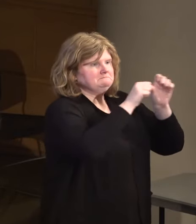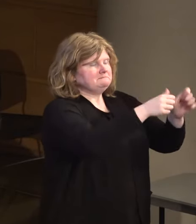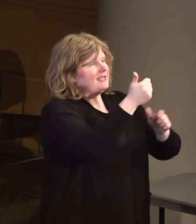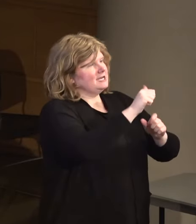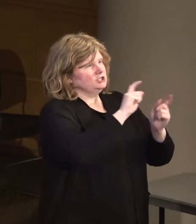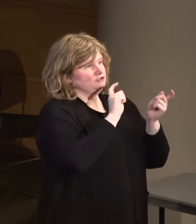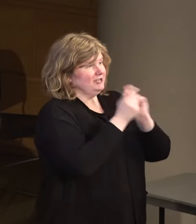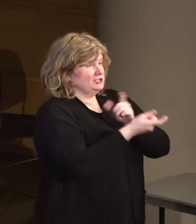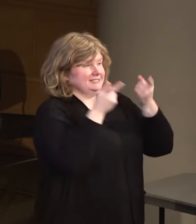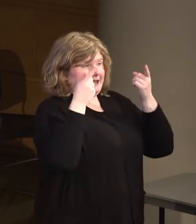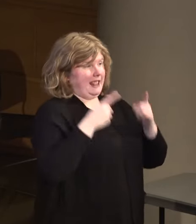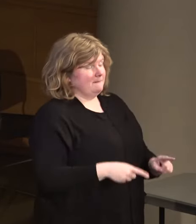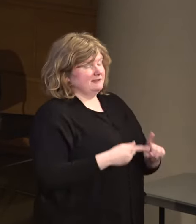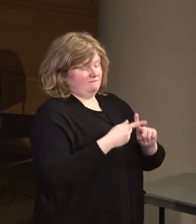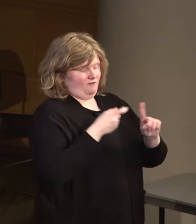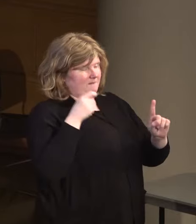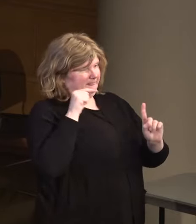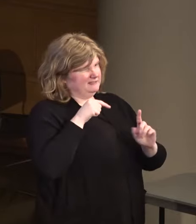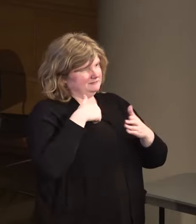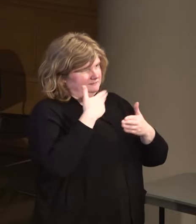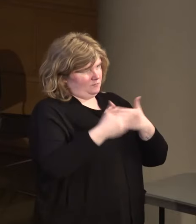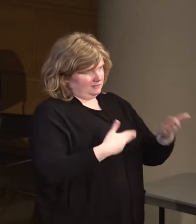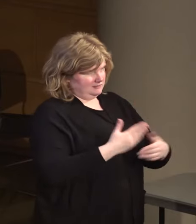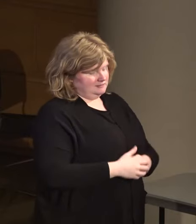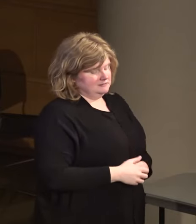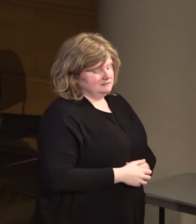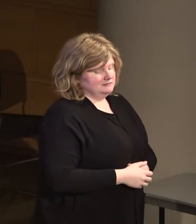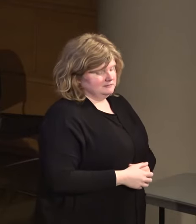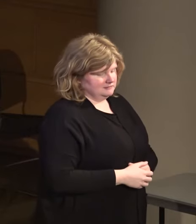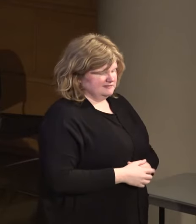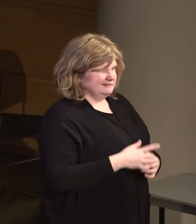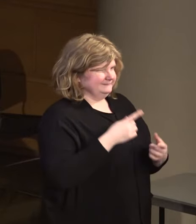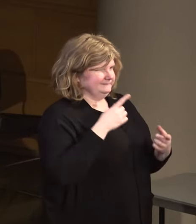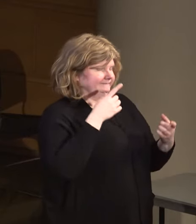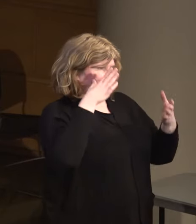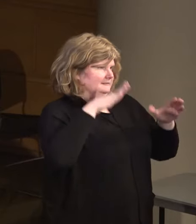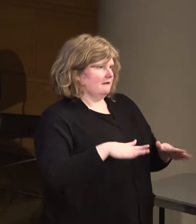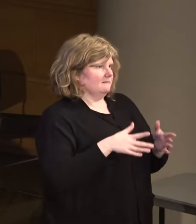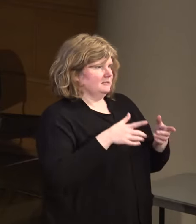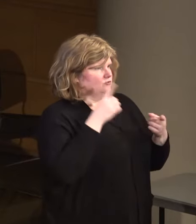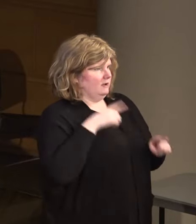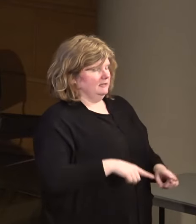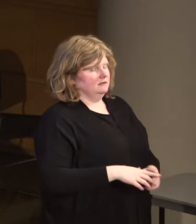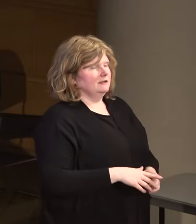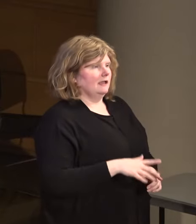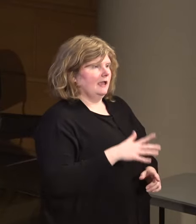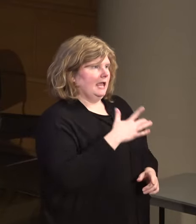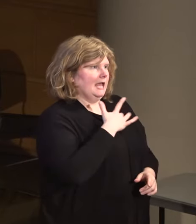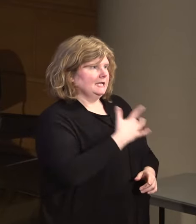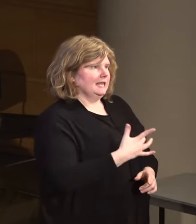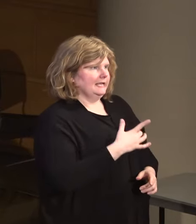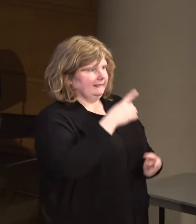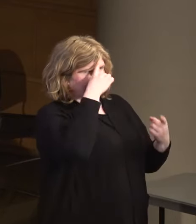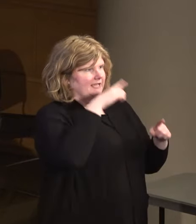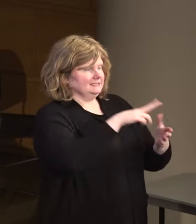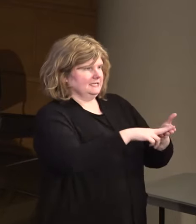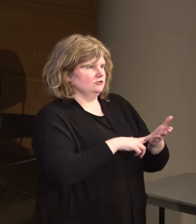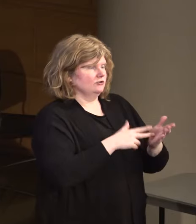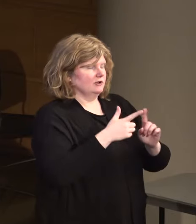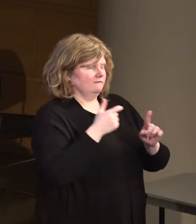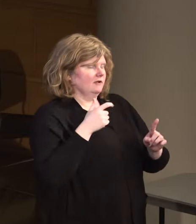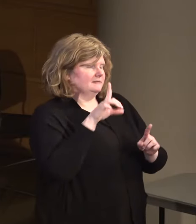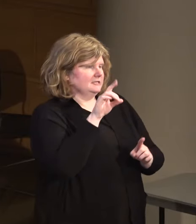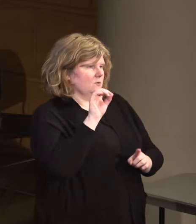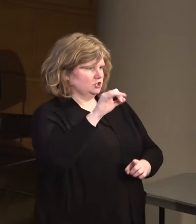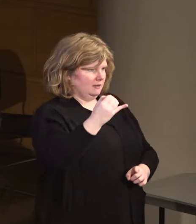about through the process of this settlement agreement, and likely a consent degree coming from the Department